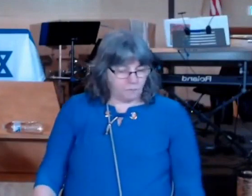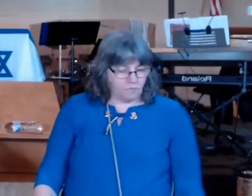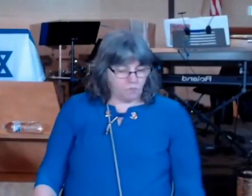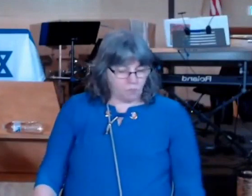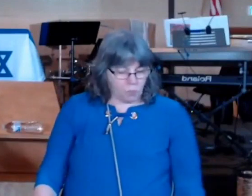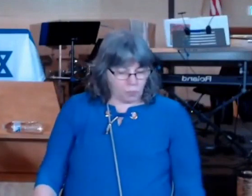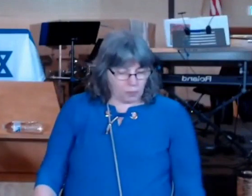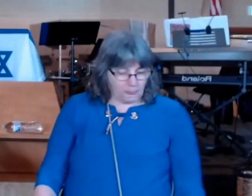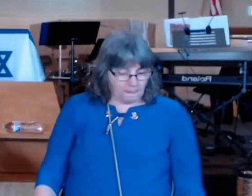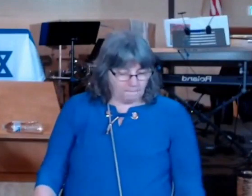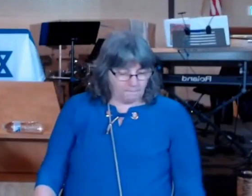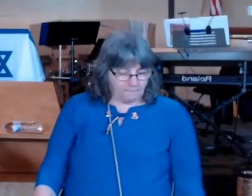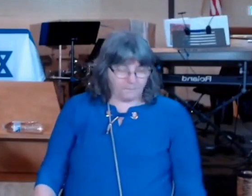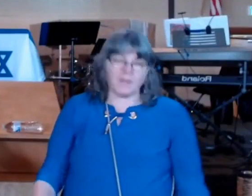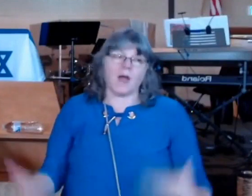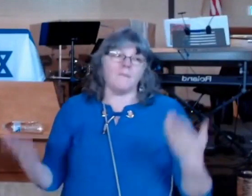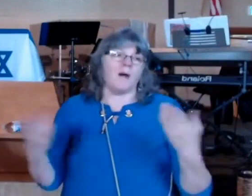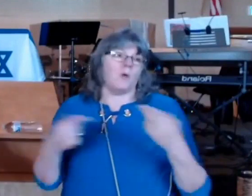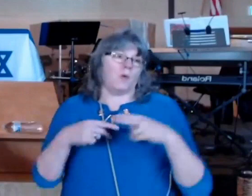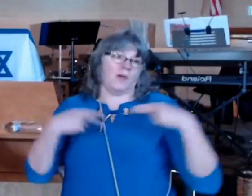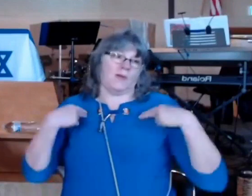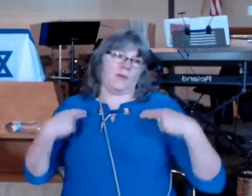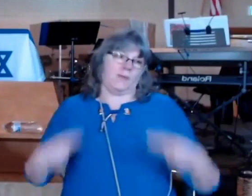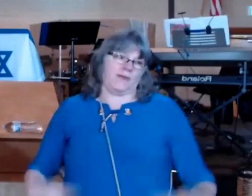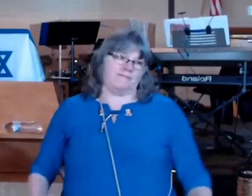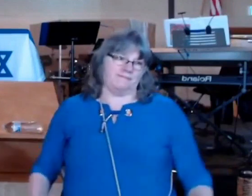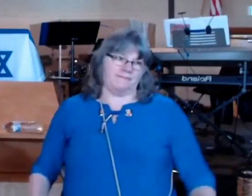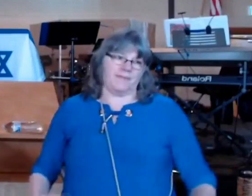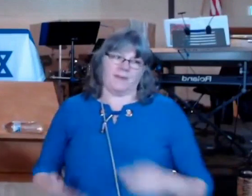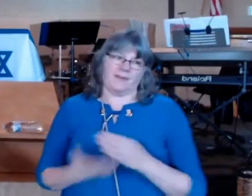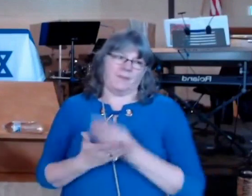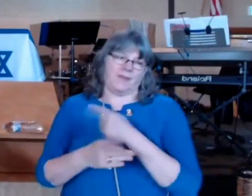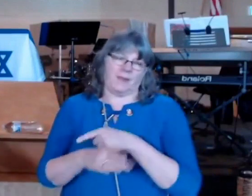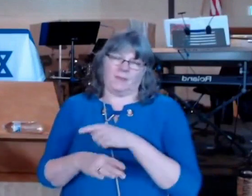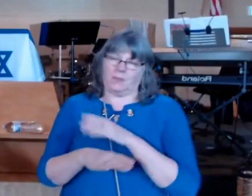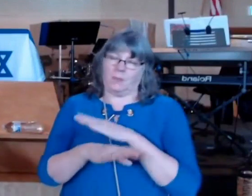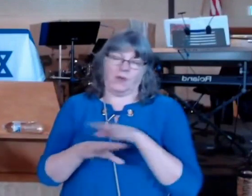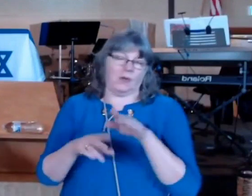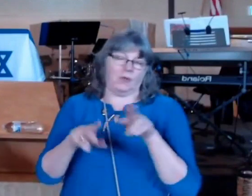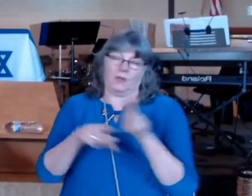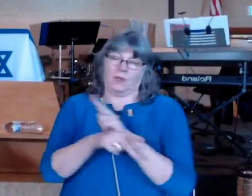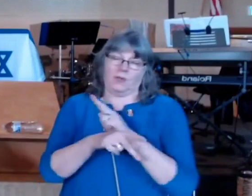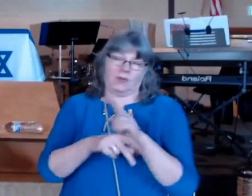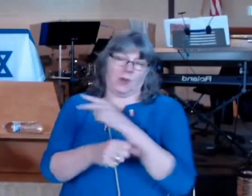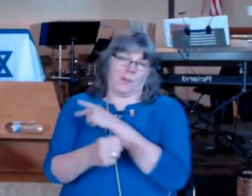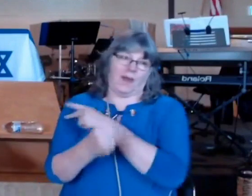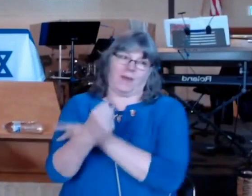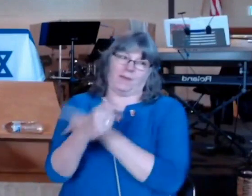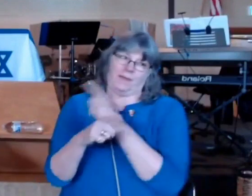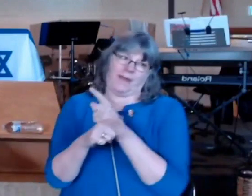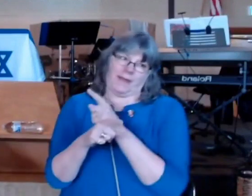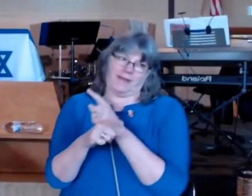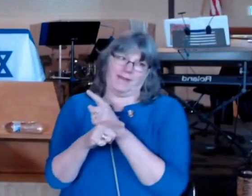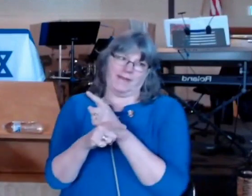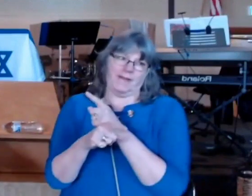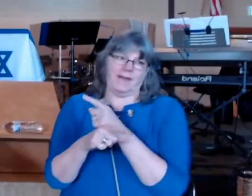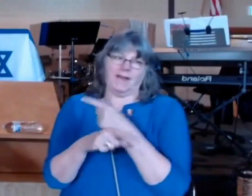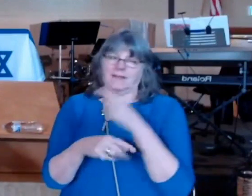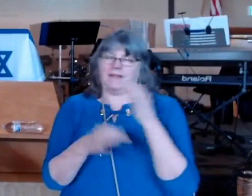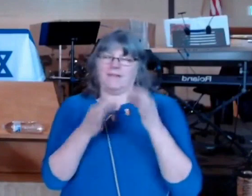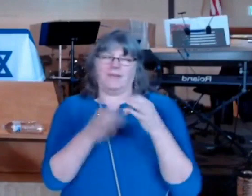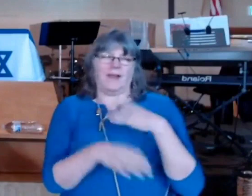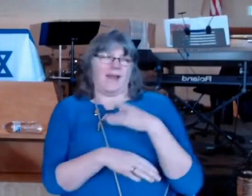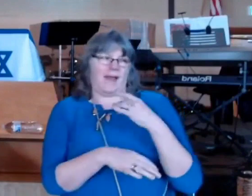judgment or people who don't like or like to them if we have an interest in it or if we like them